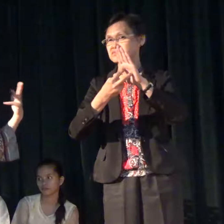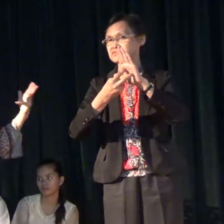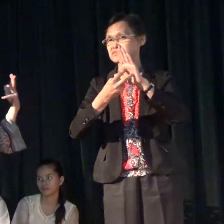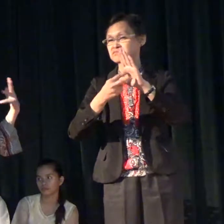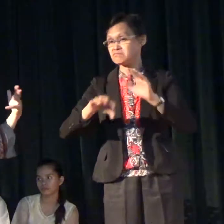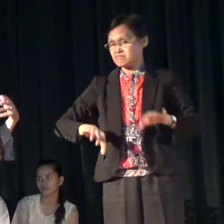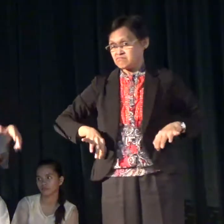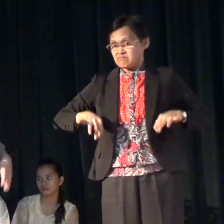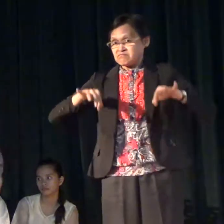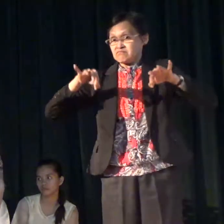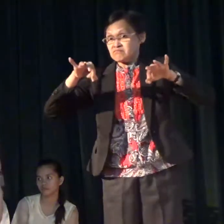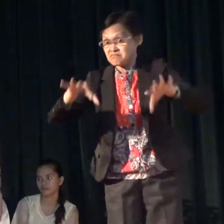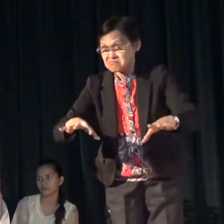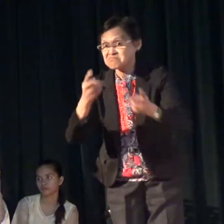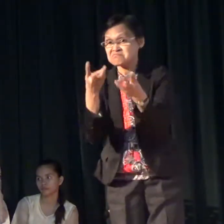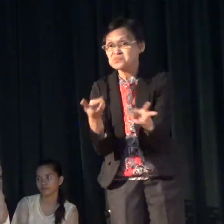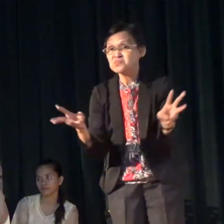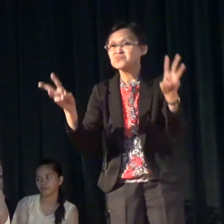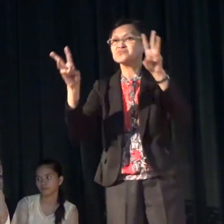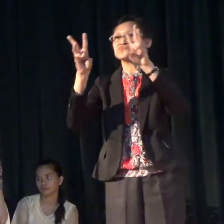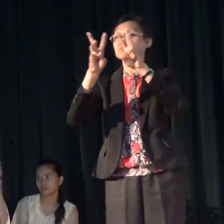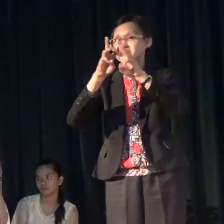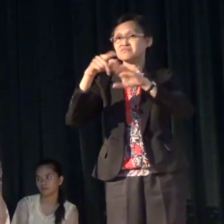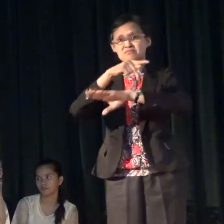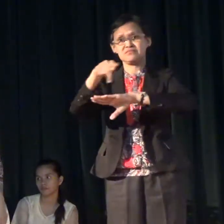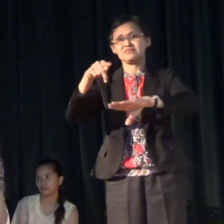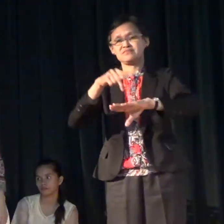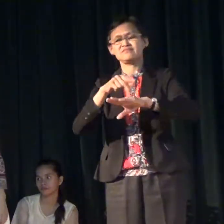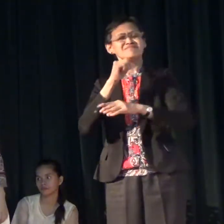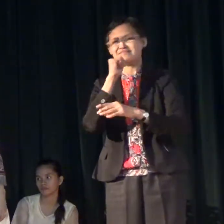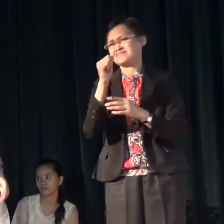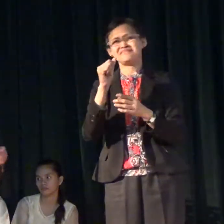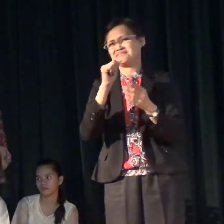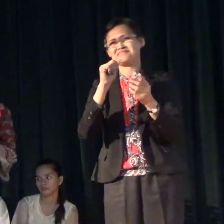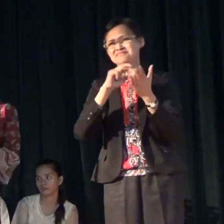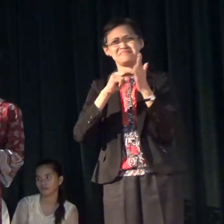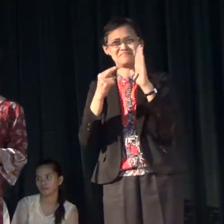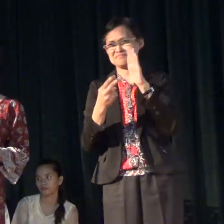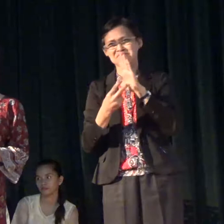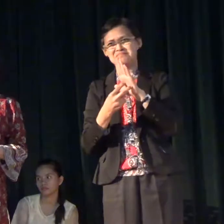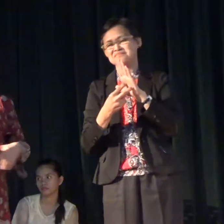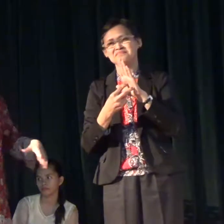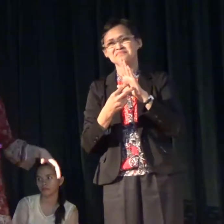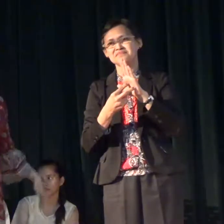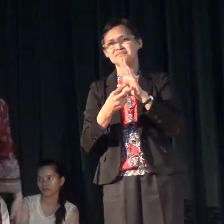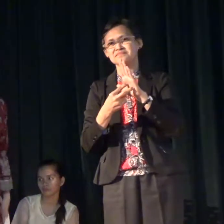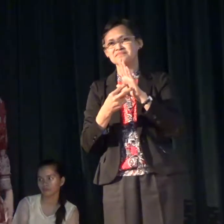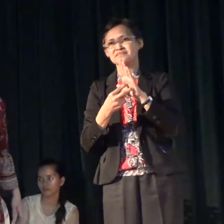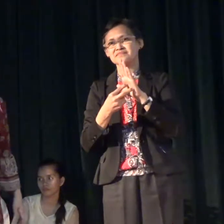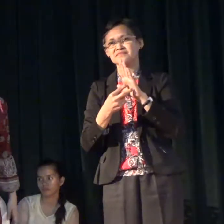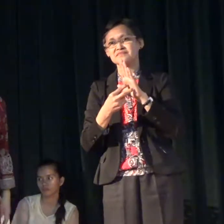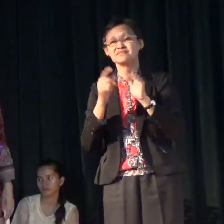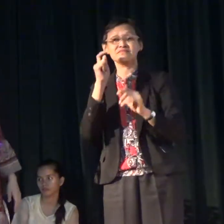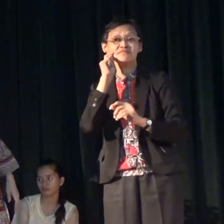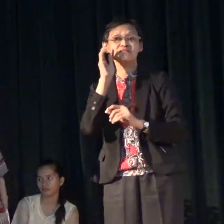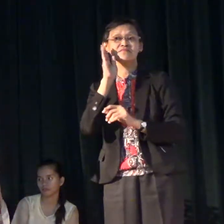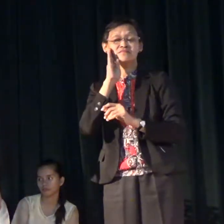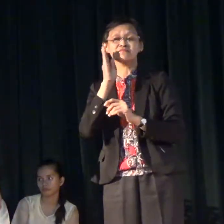makakakupreveal kami for society not not necessary what I'm asking